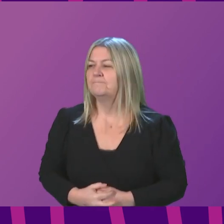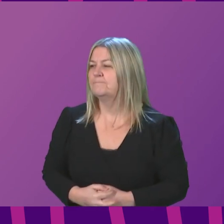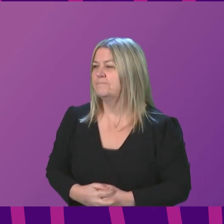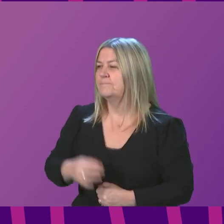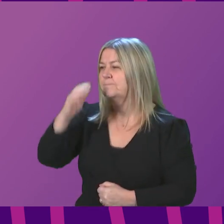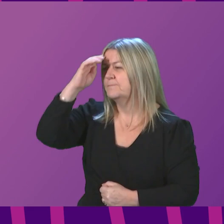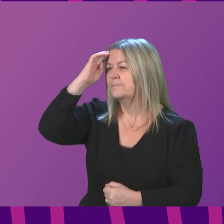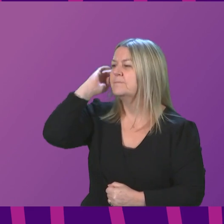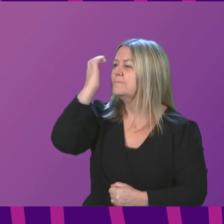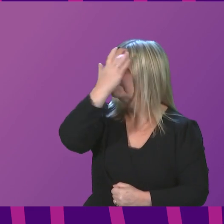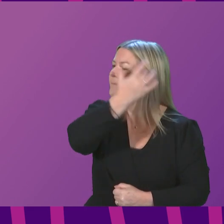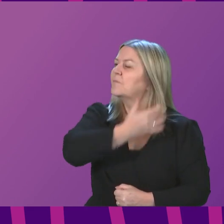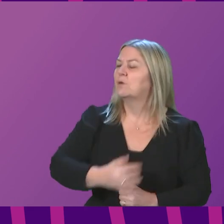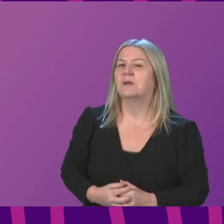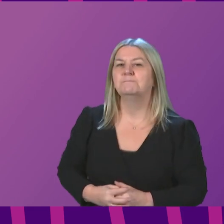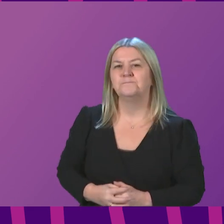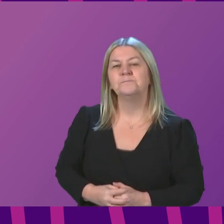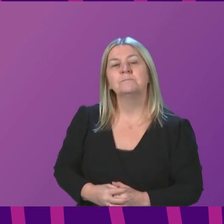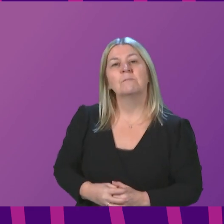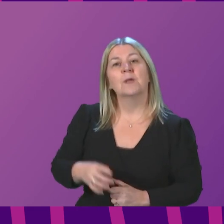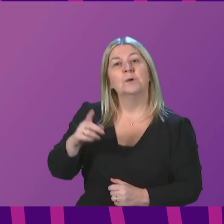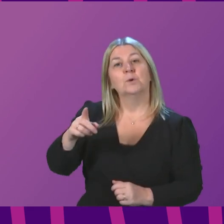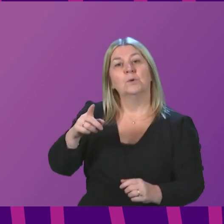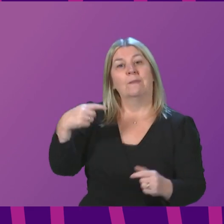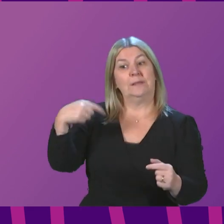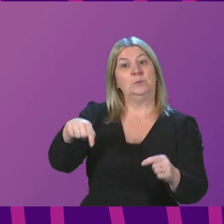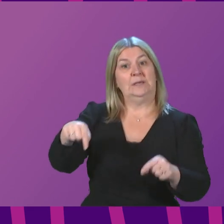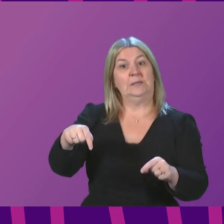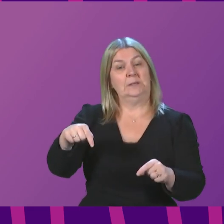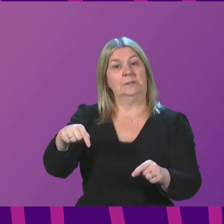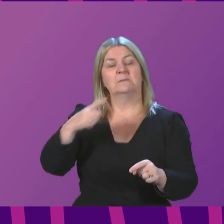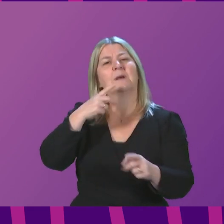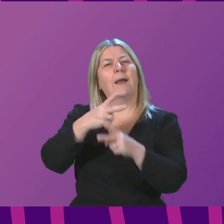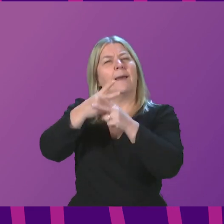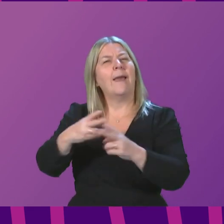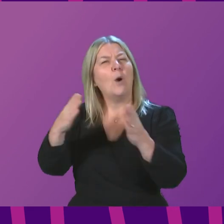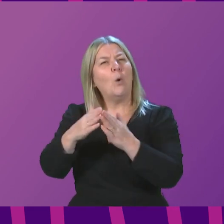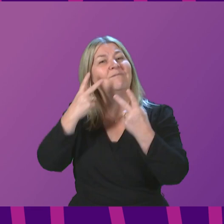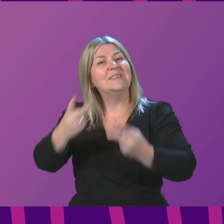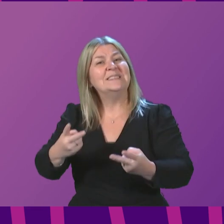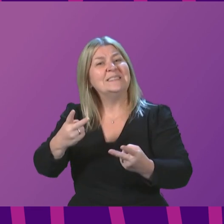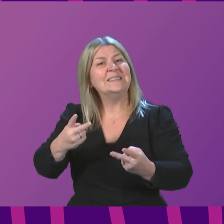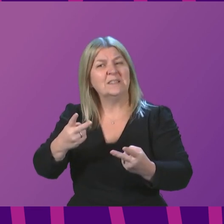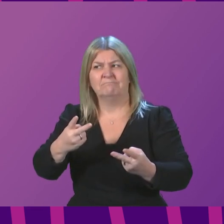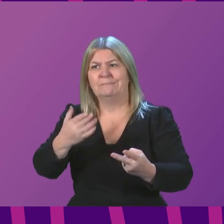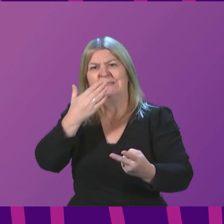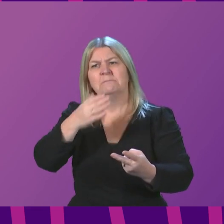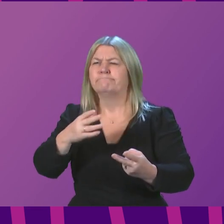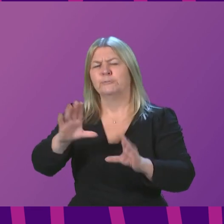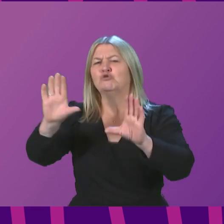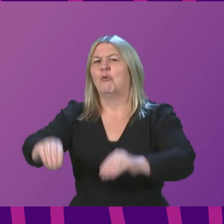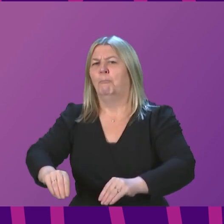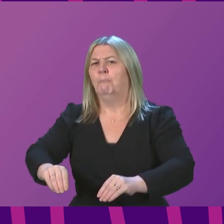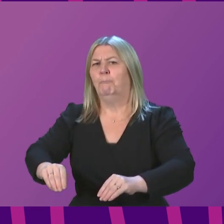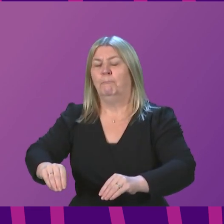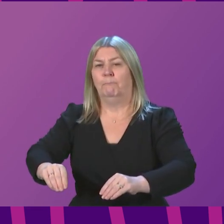Graeme Simpson, this week it has been suggested that care home visiting should be stopped. I support safe